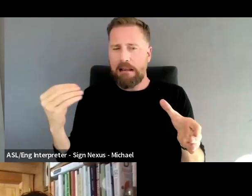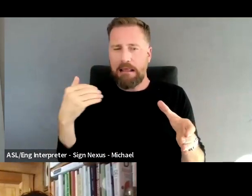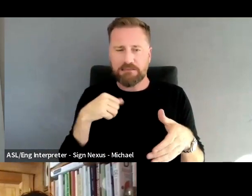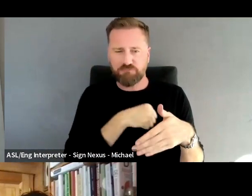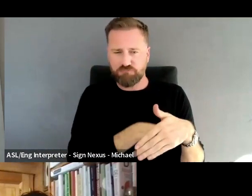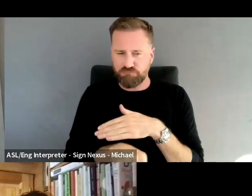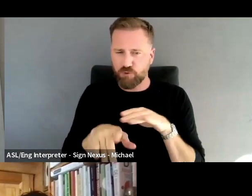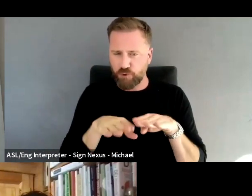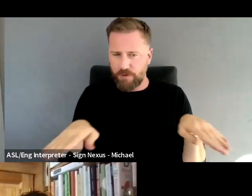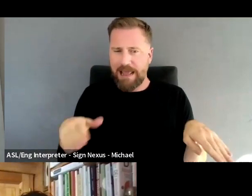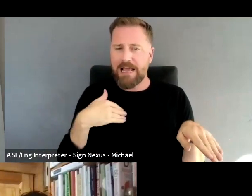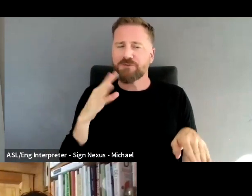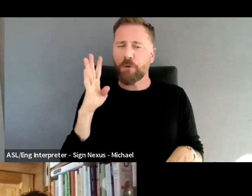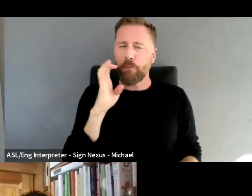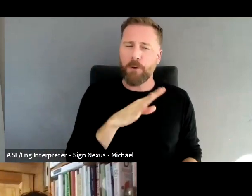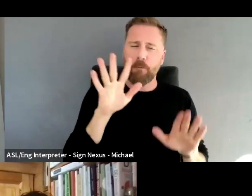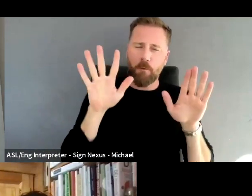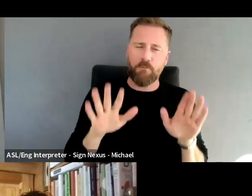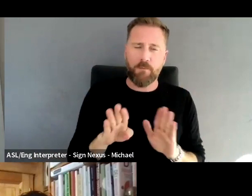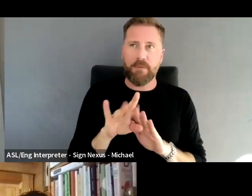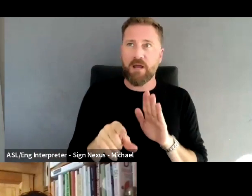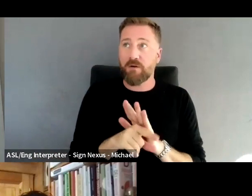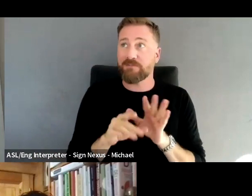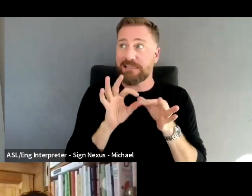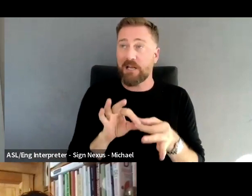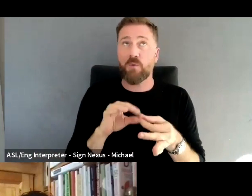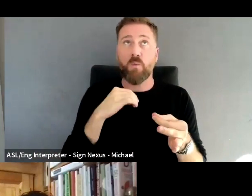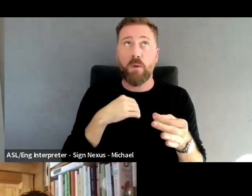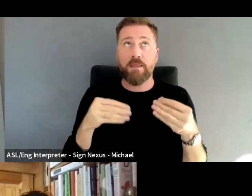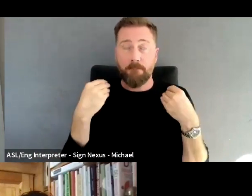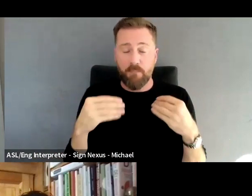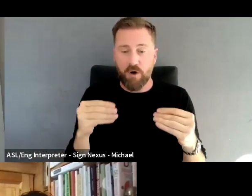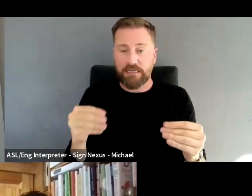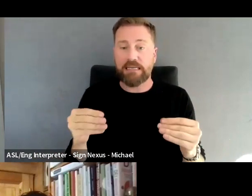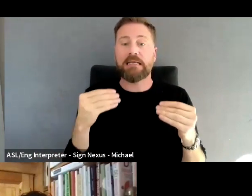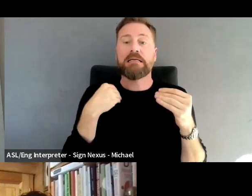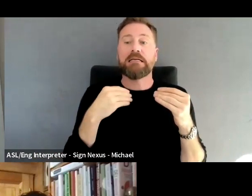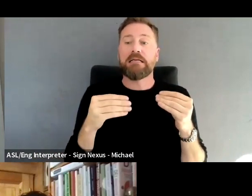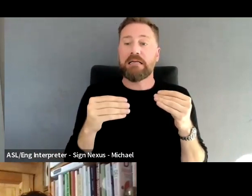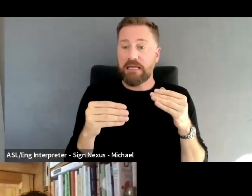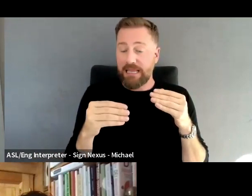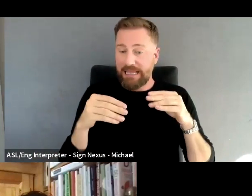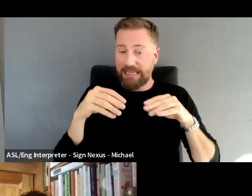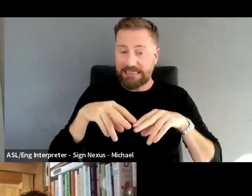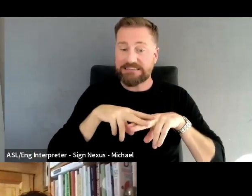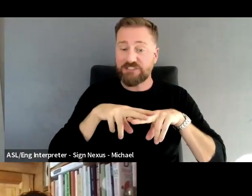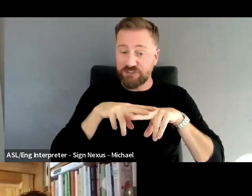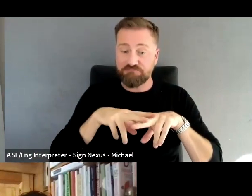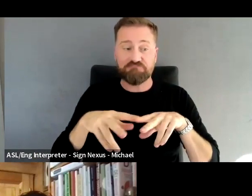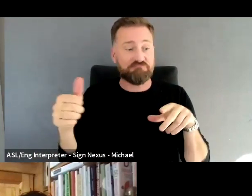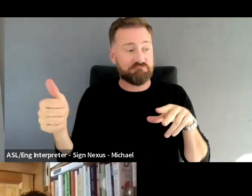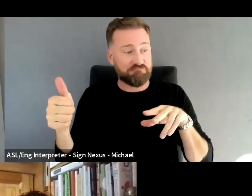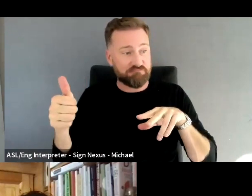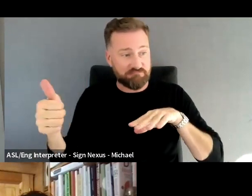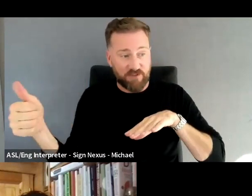marketing, strategy, design, and innovation in mining, steel, rail, and shipping, defense, aviation,